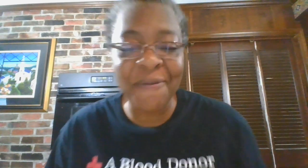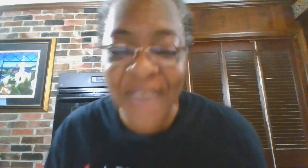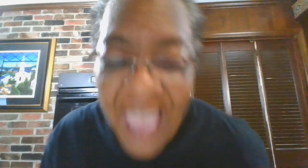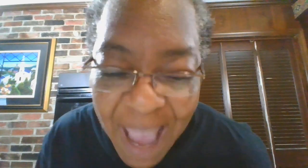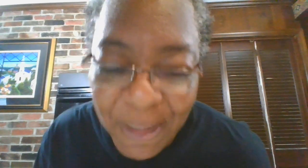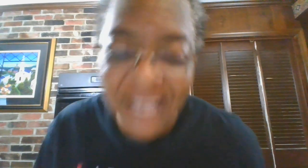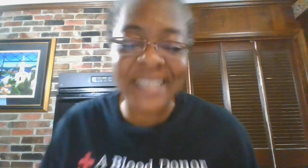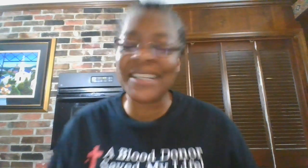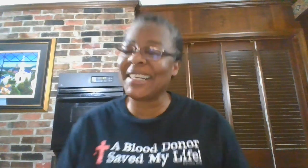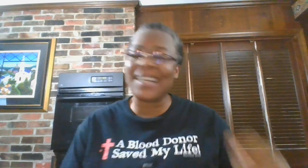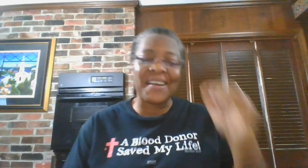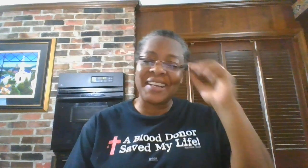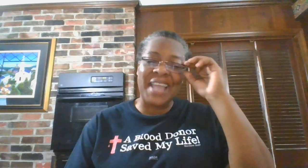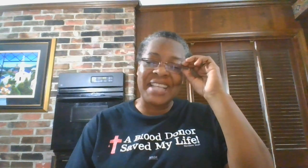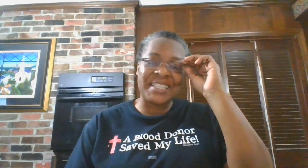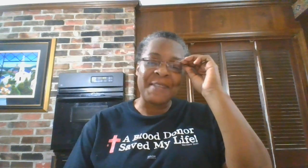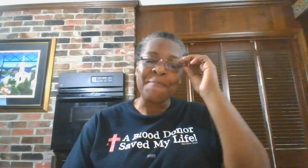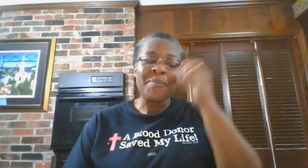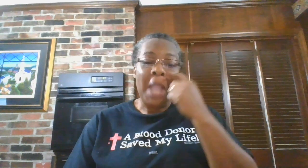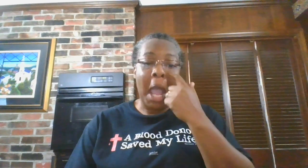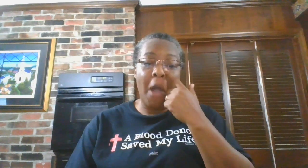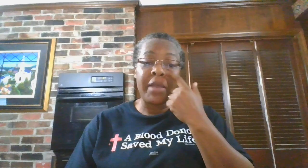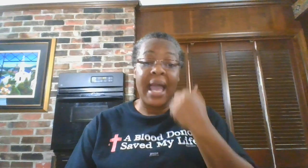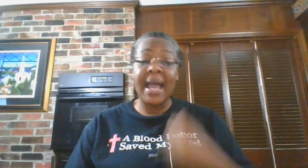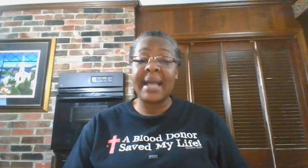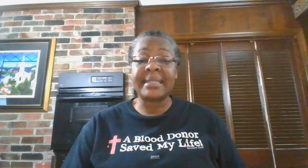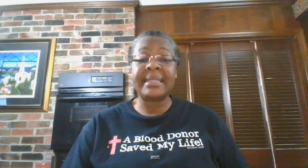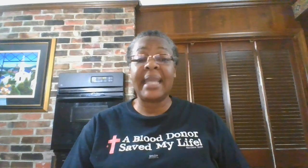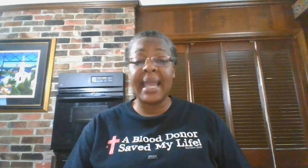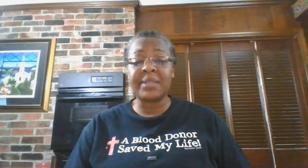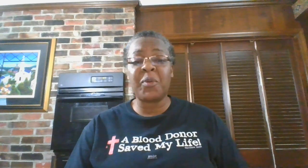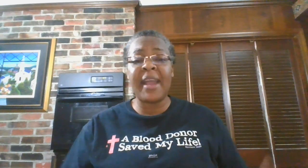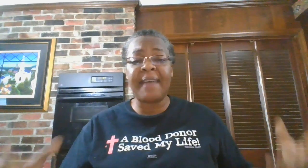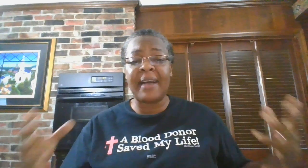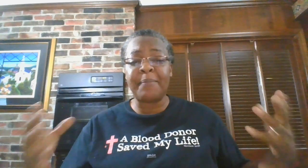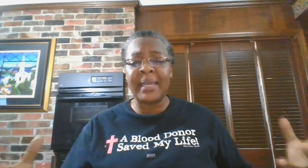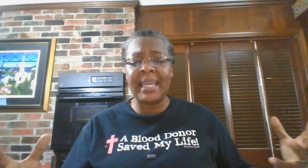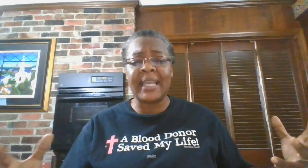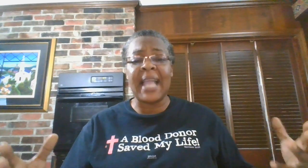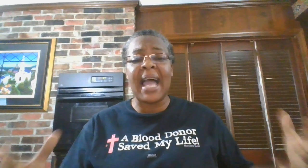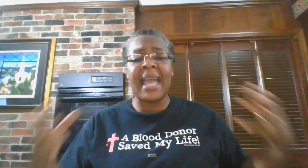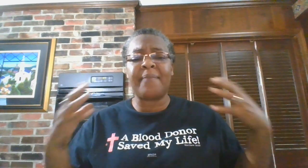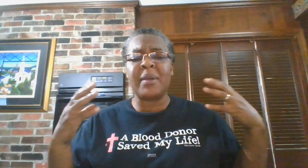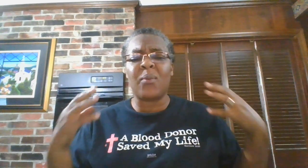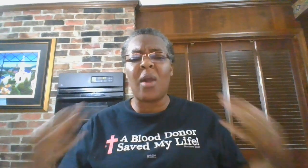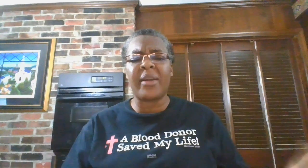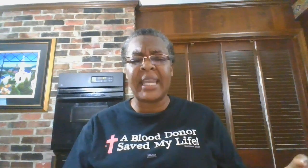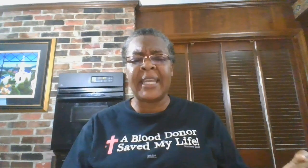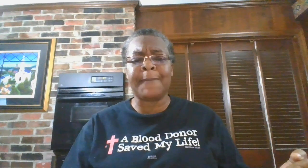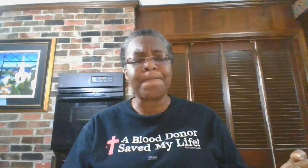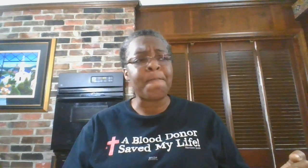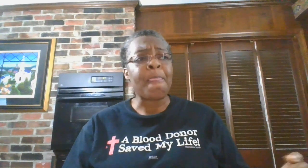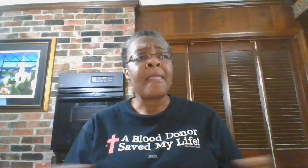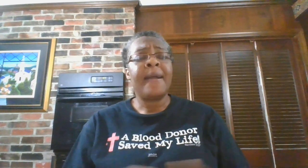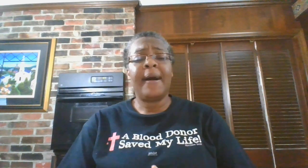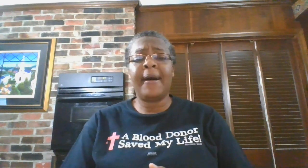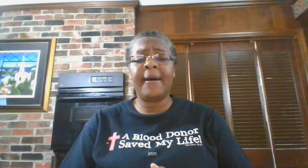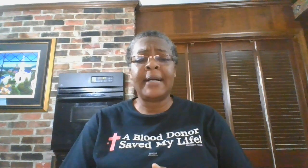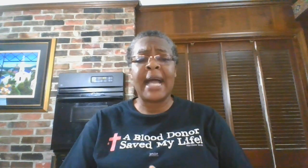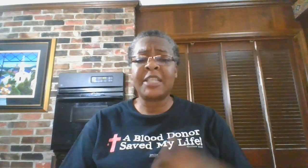family, to the congregation. Oh guys, yes, where have I been? I have been working. I